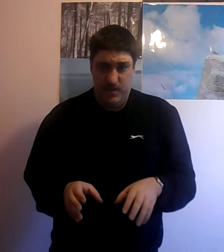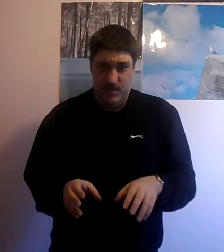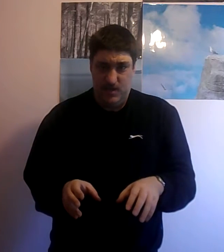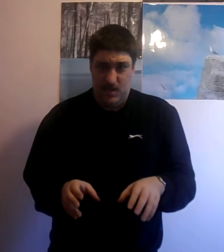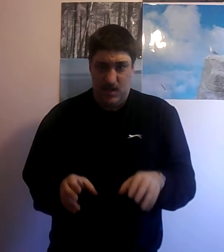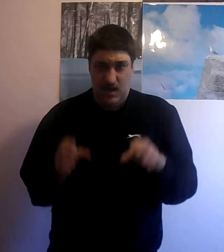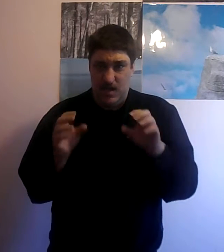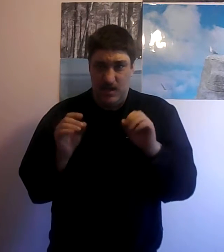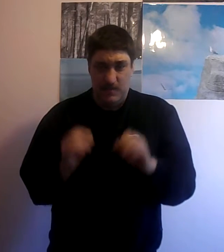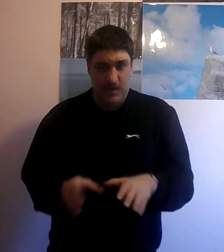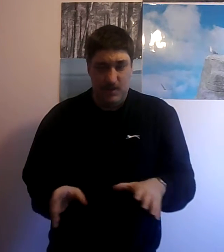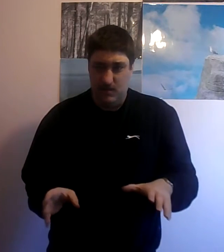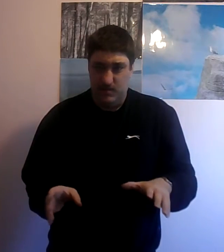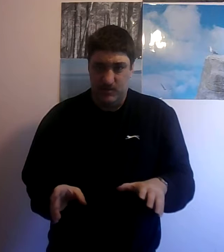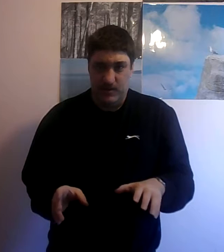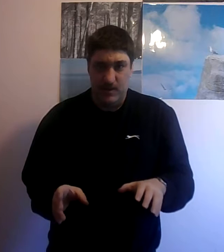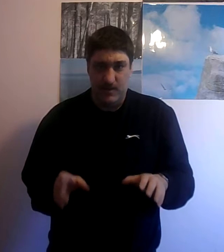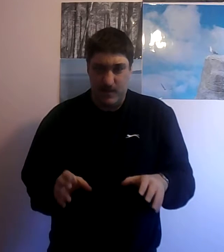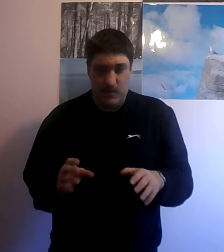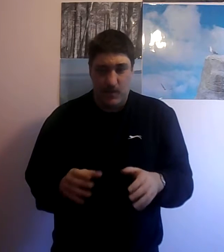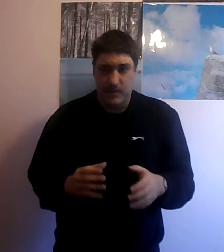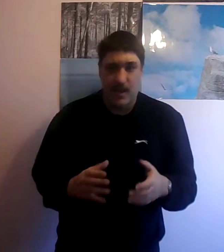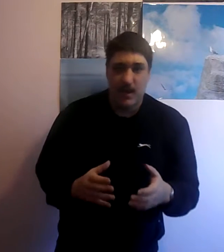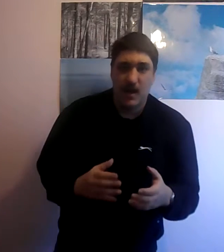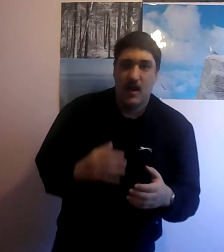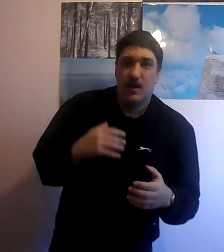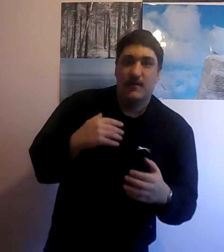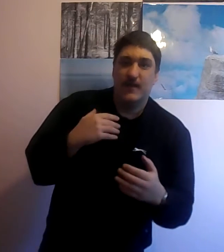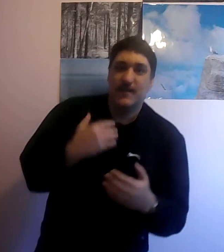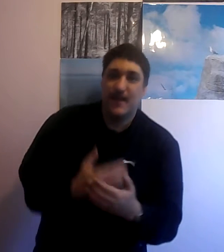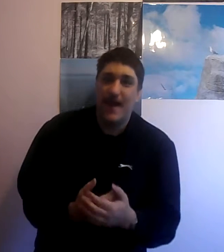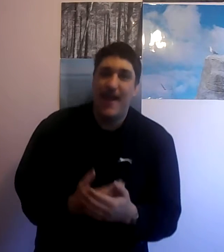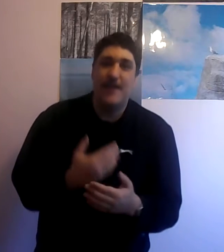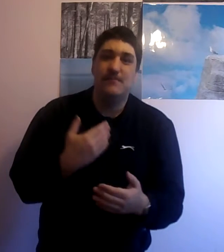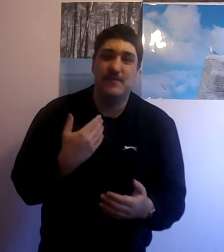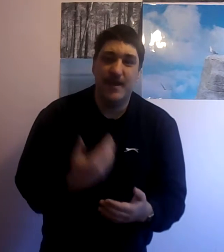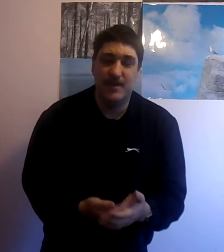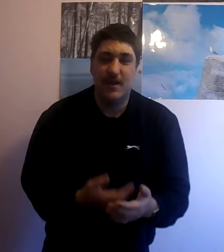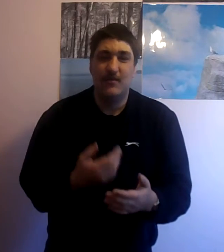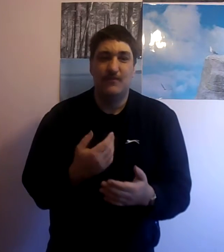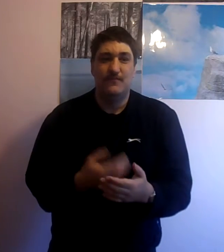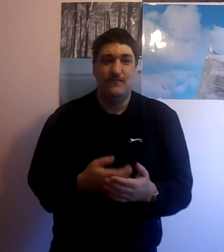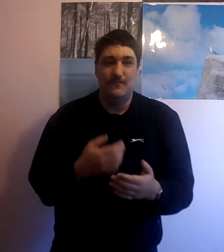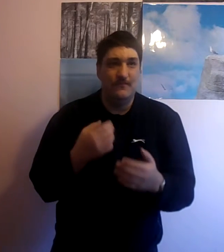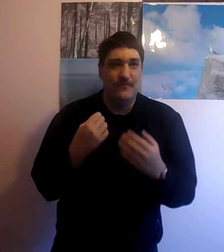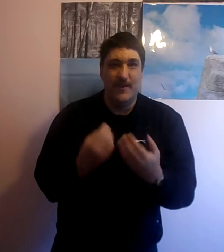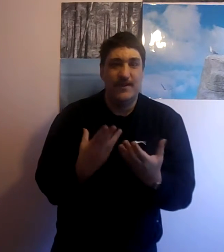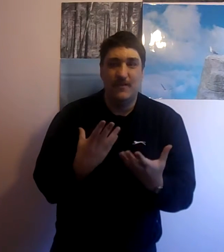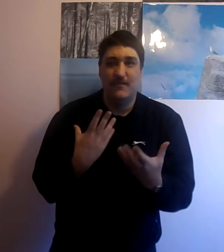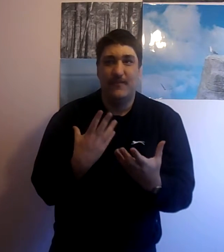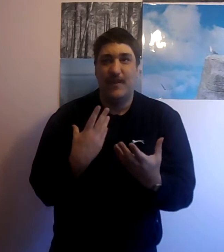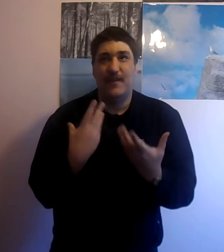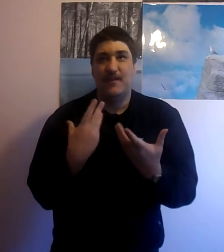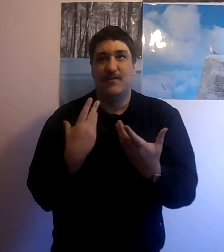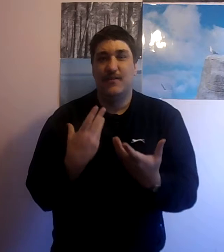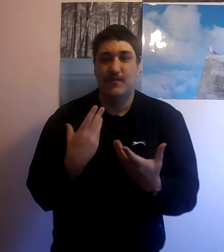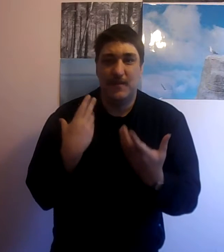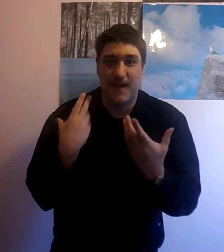and it makes no logical sense this is what I'm saying these games they don't they don't think these through they make